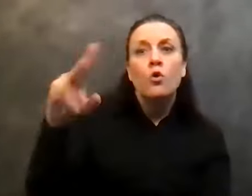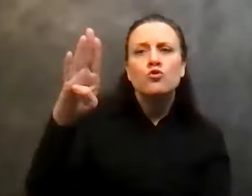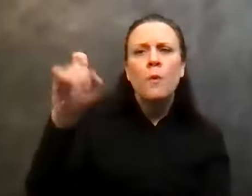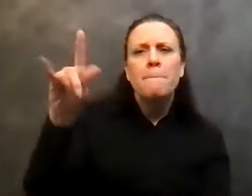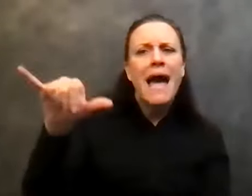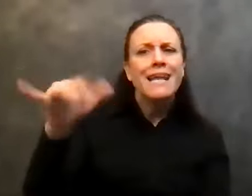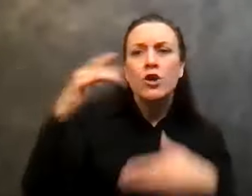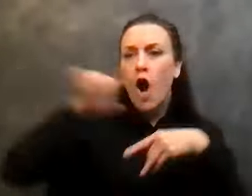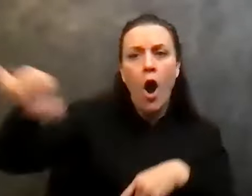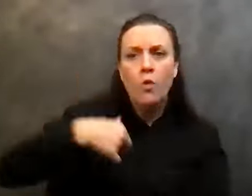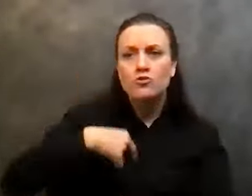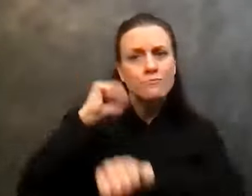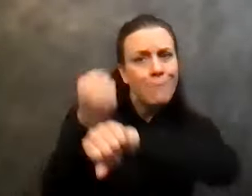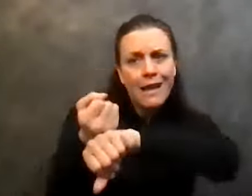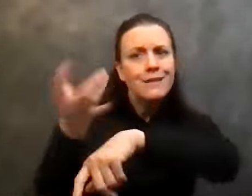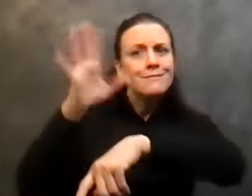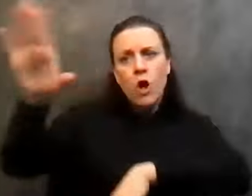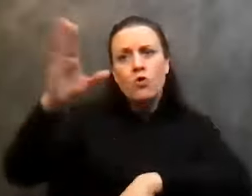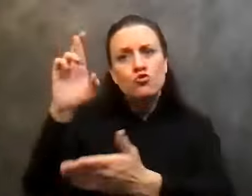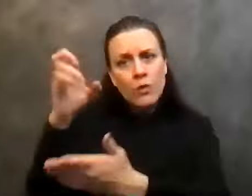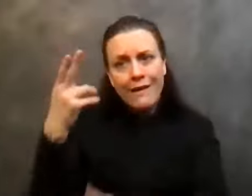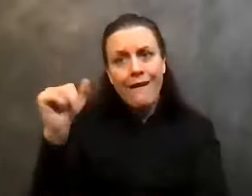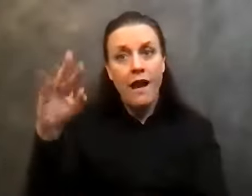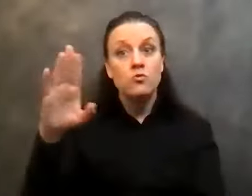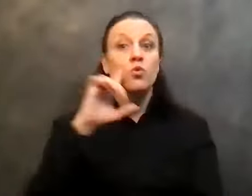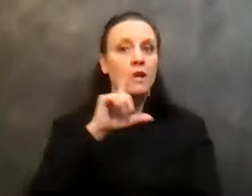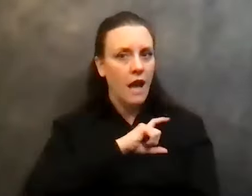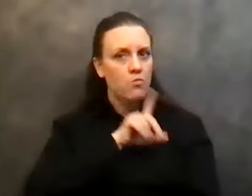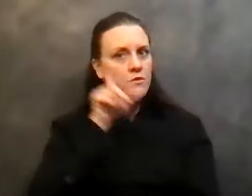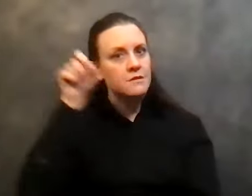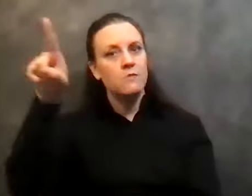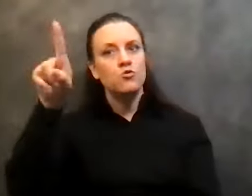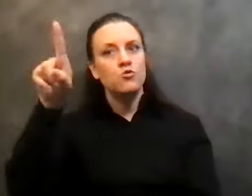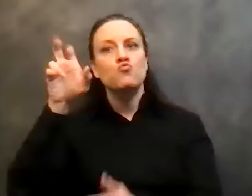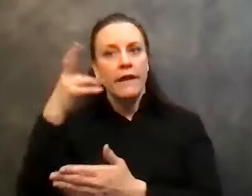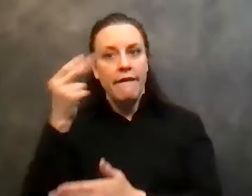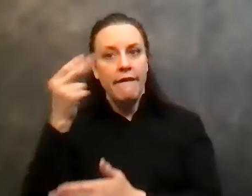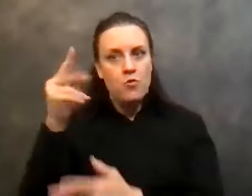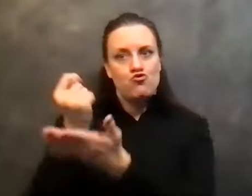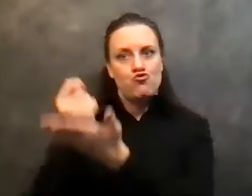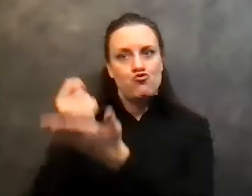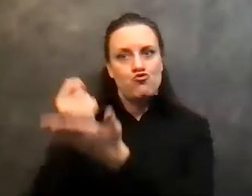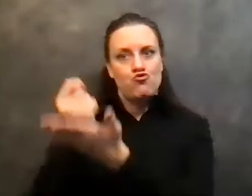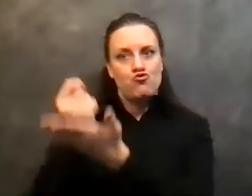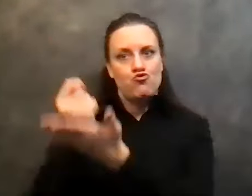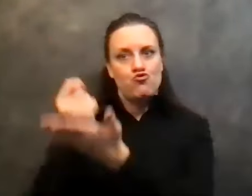so, so the, so the cop will do something like this treatment or, or jail,